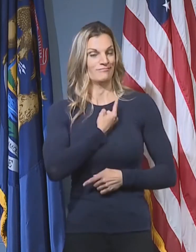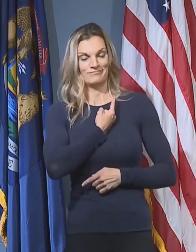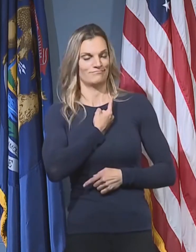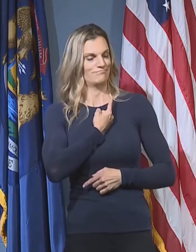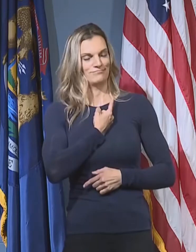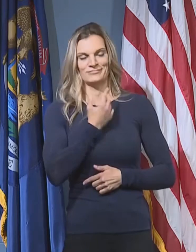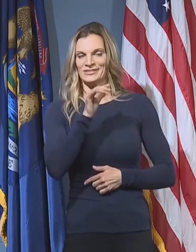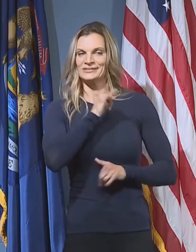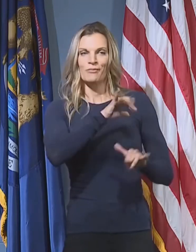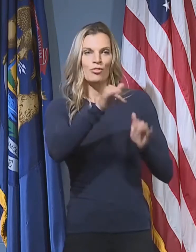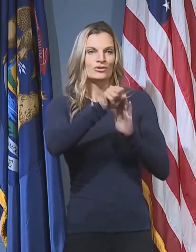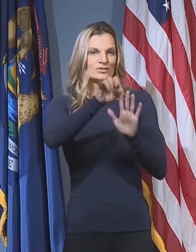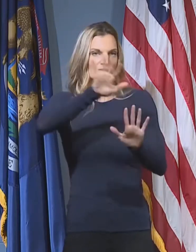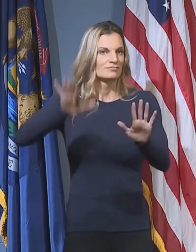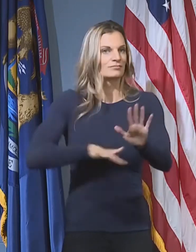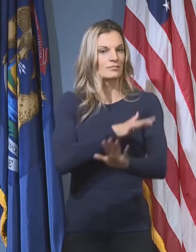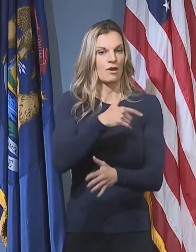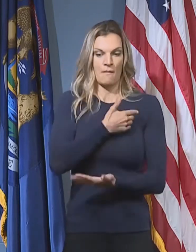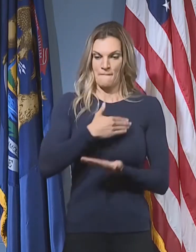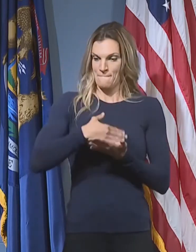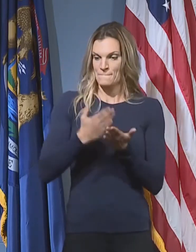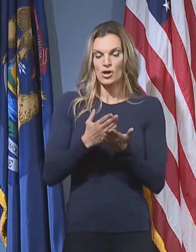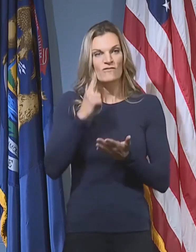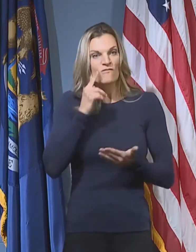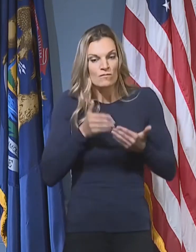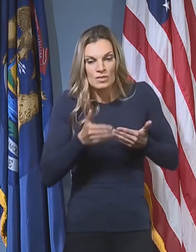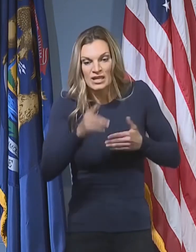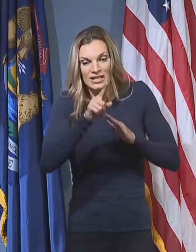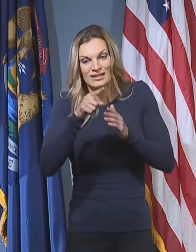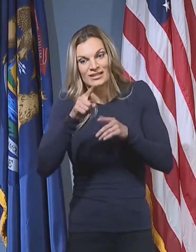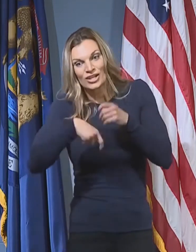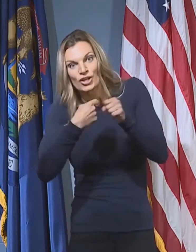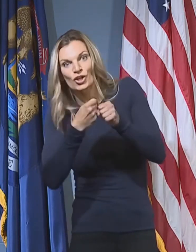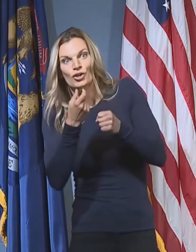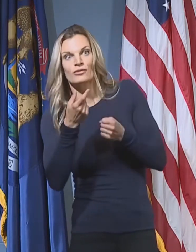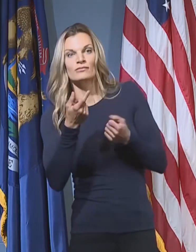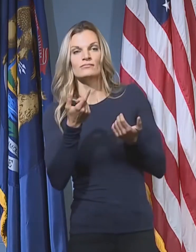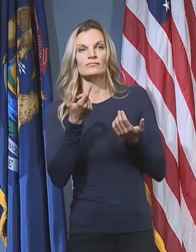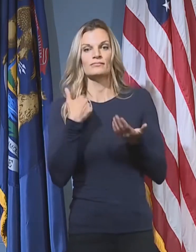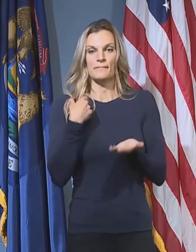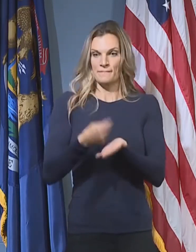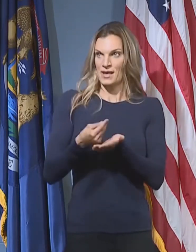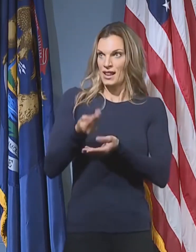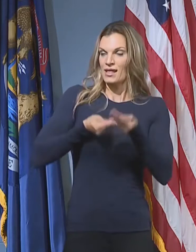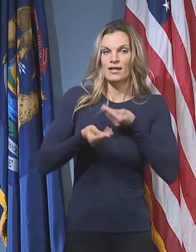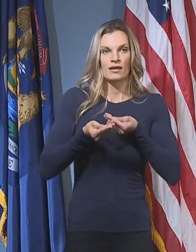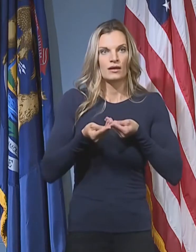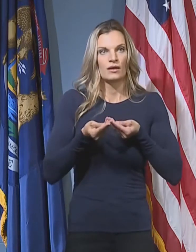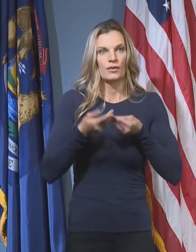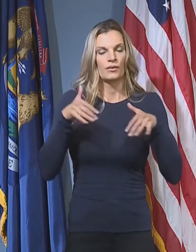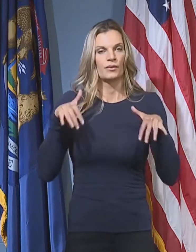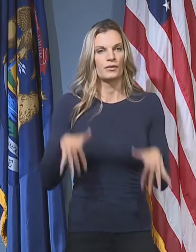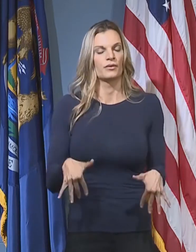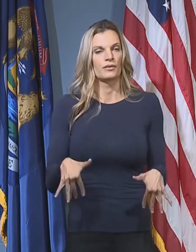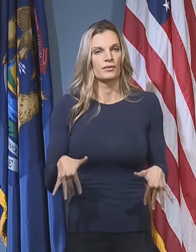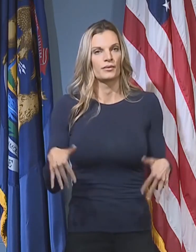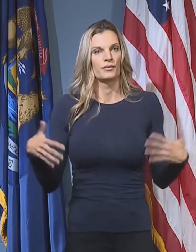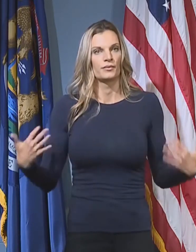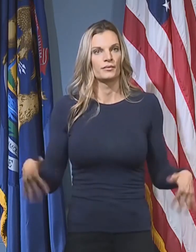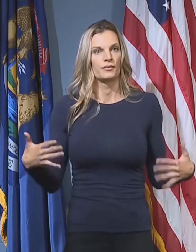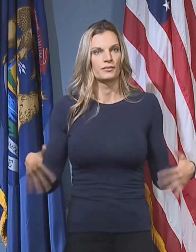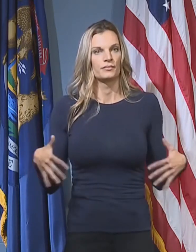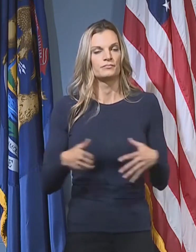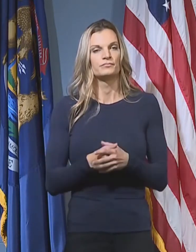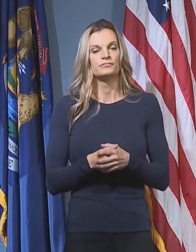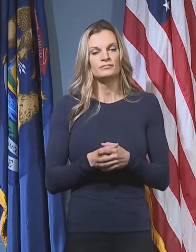devastating blow to our budget. At that time, we announced the need for a third revenue estimating conference